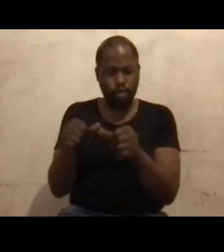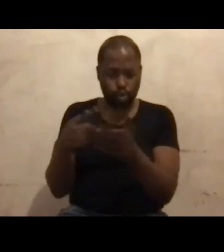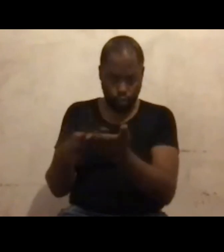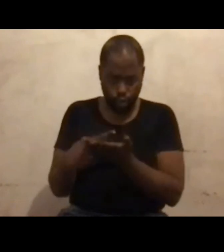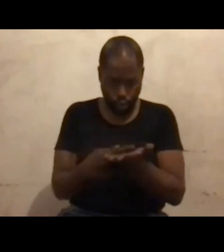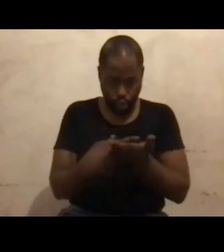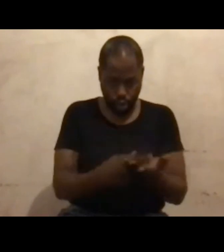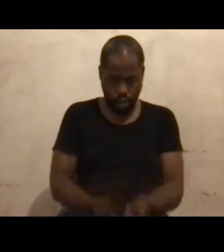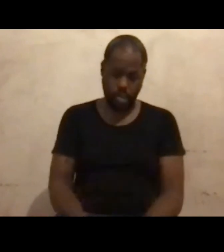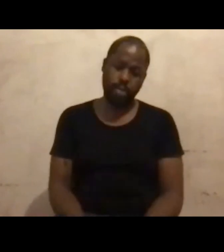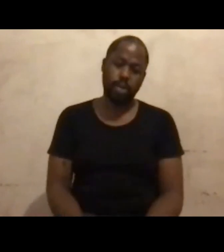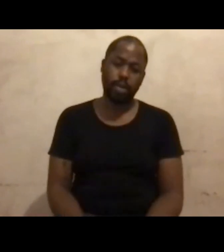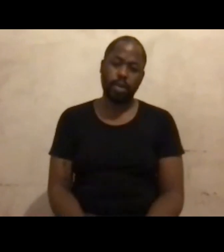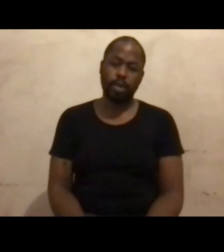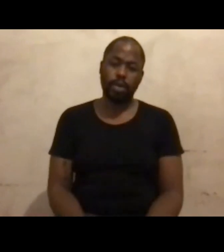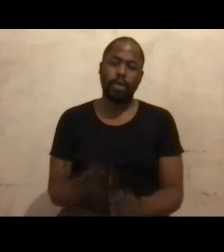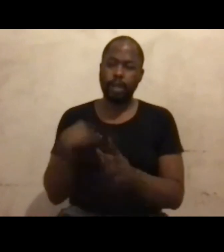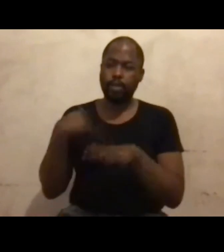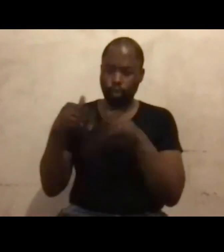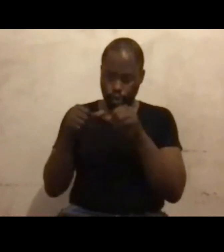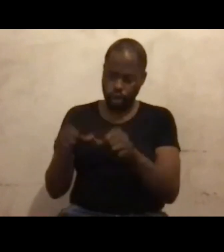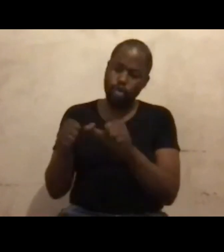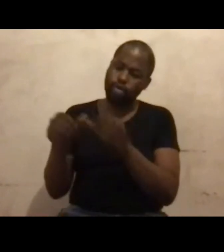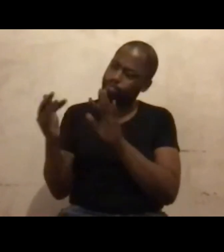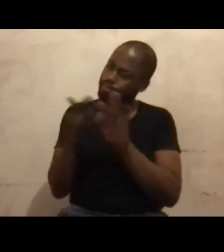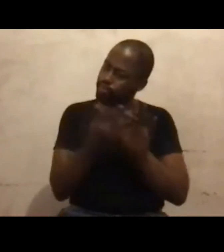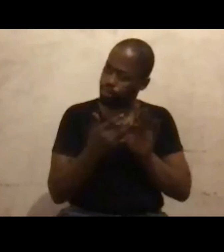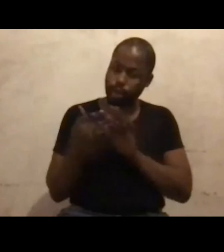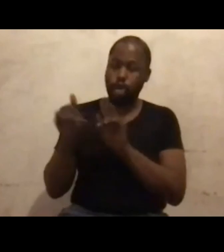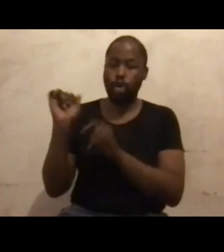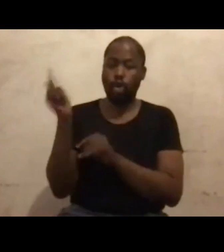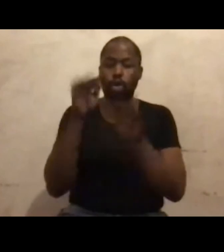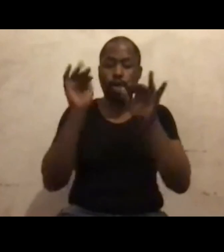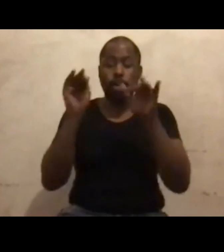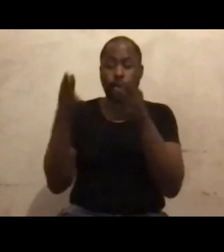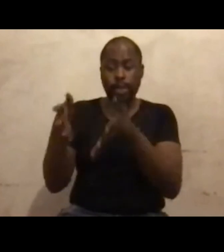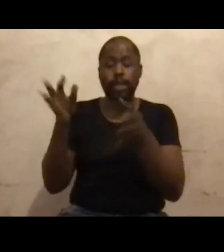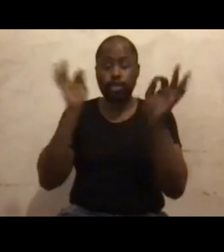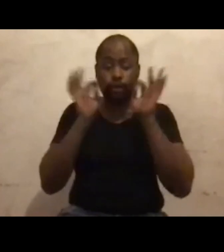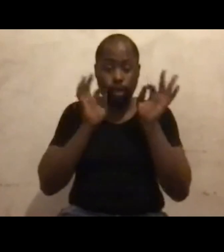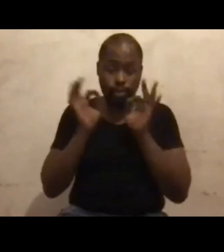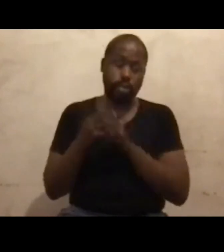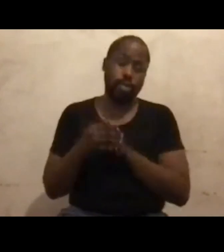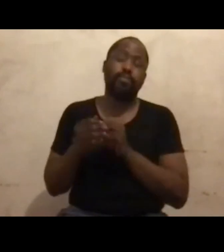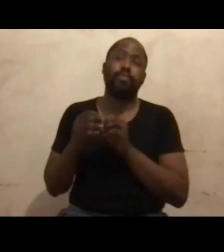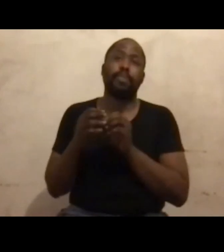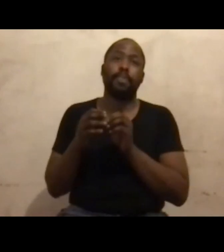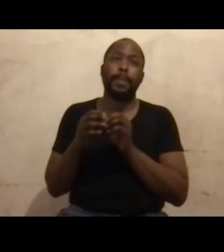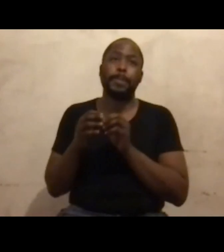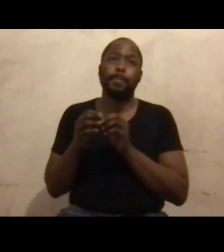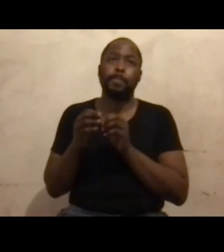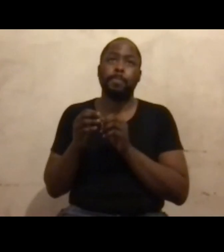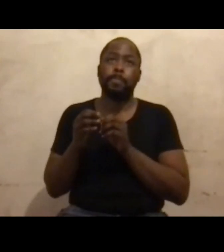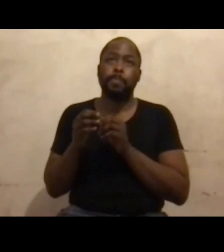keep making contact. Everybody that's here is on Facebook. If you if you too shy